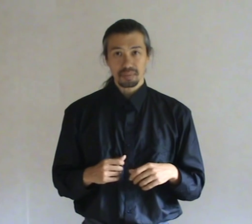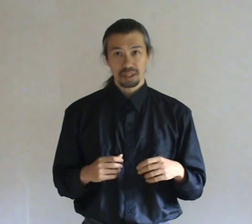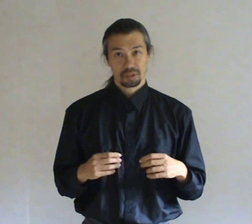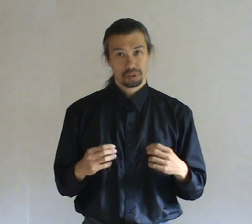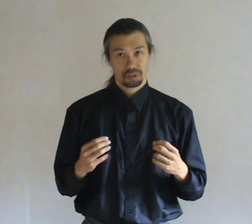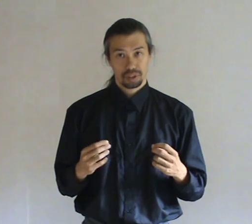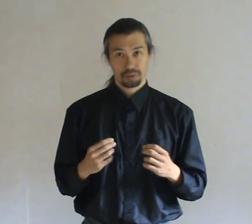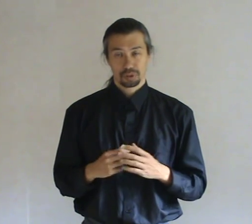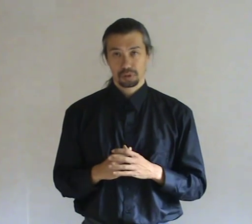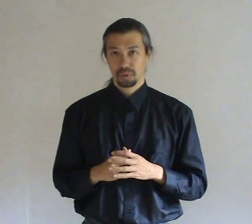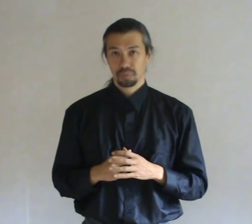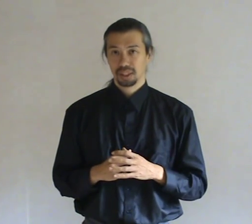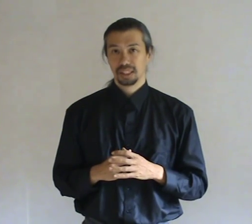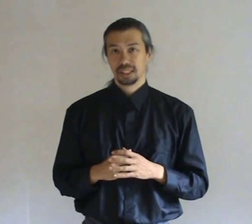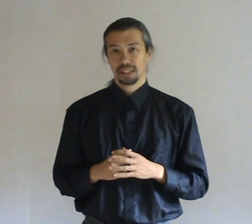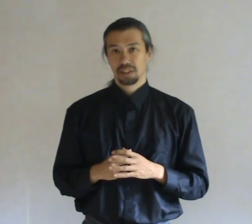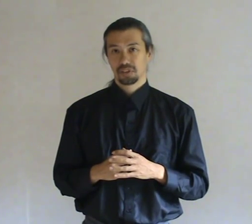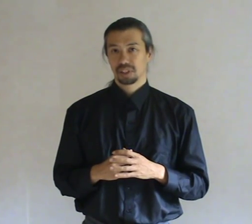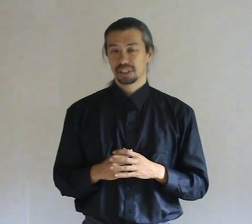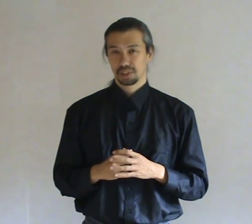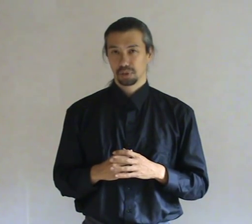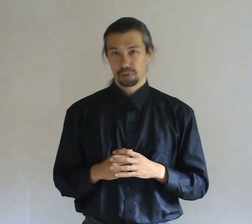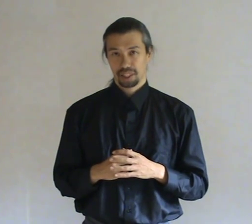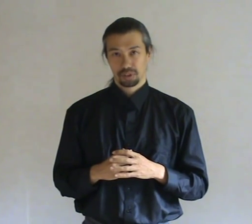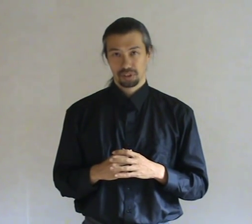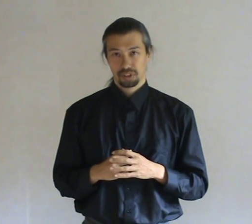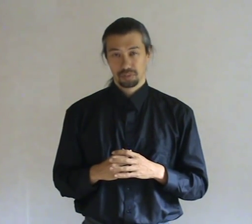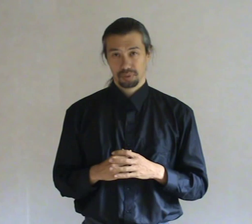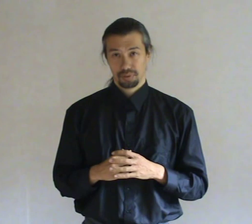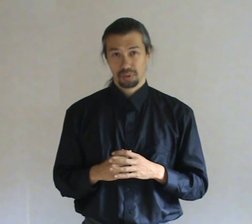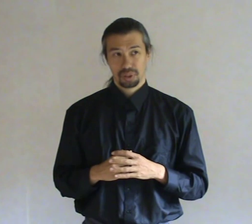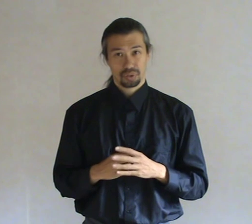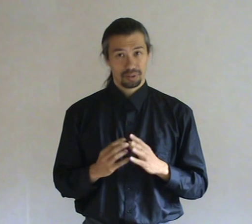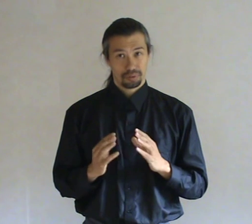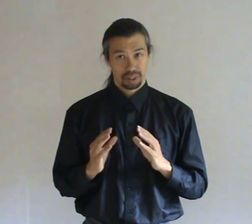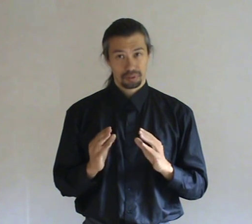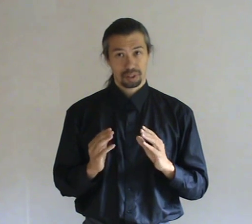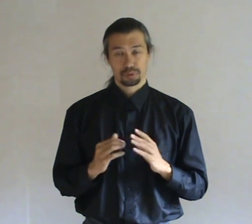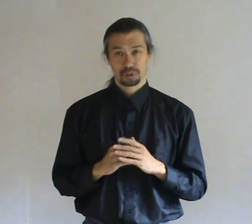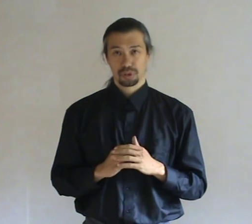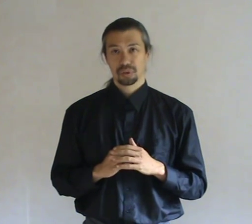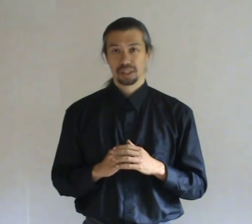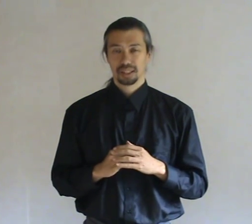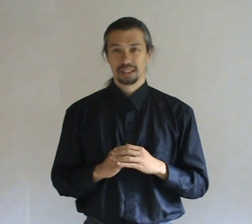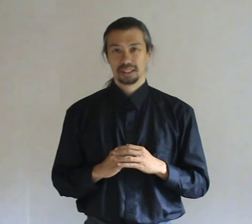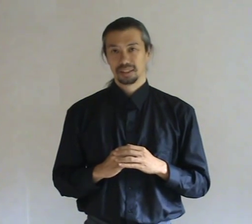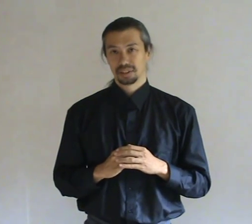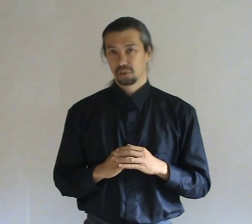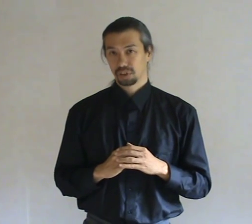So self-control. Is essential. exorcism. If you don't have. self-control. Don't